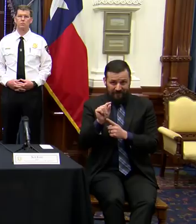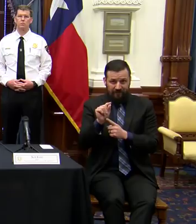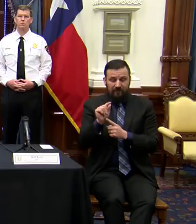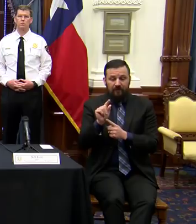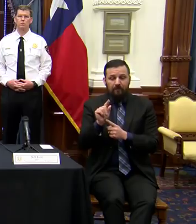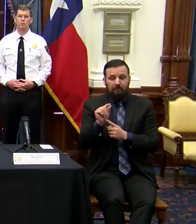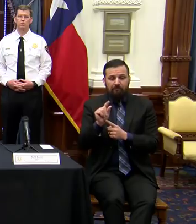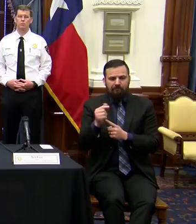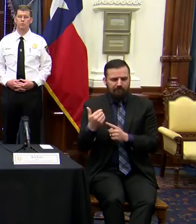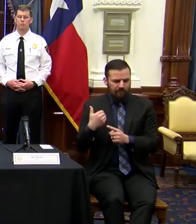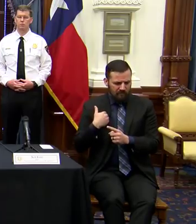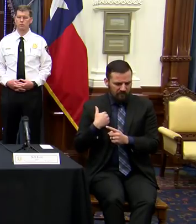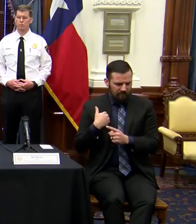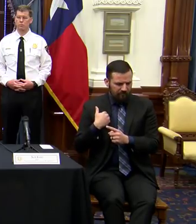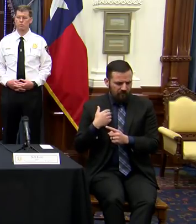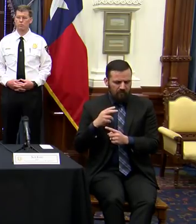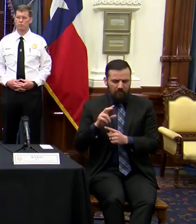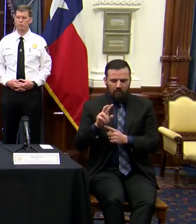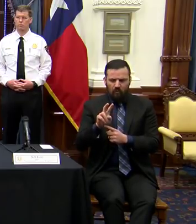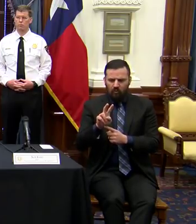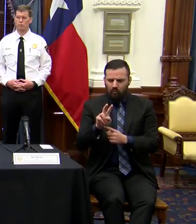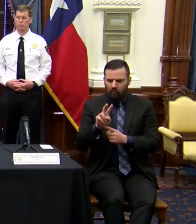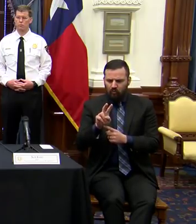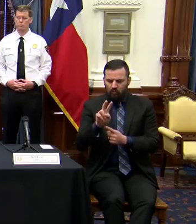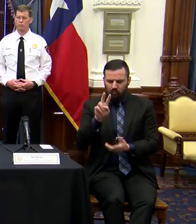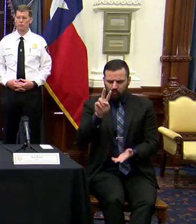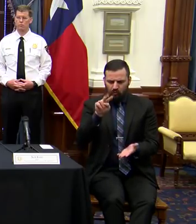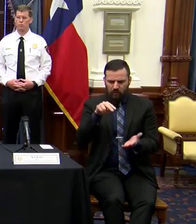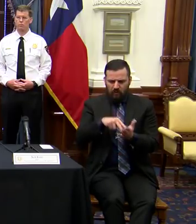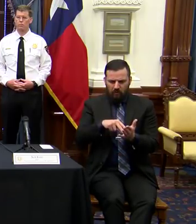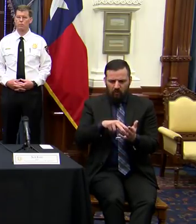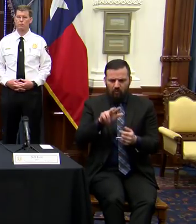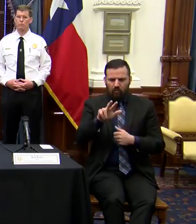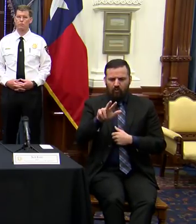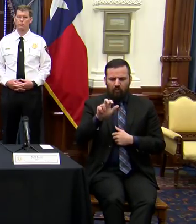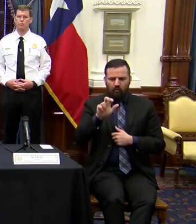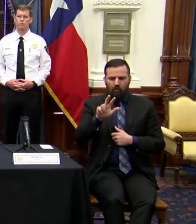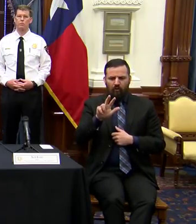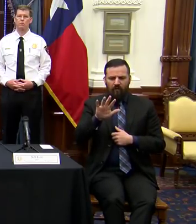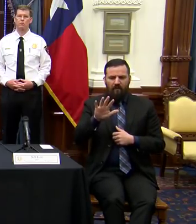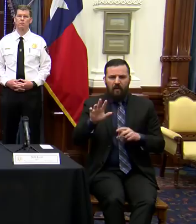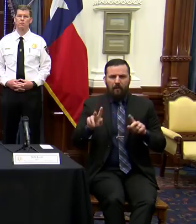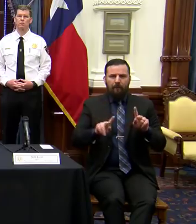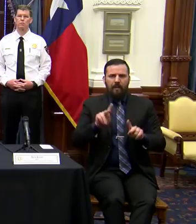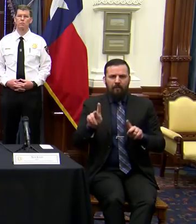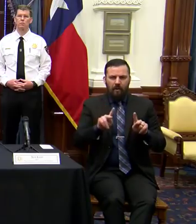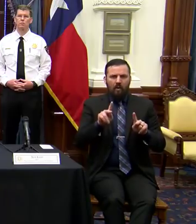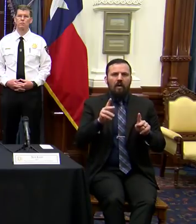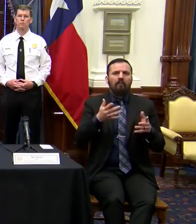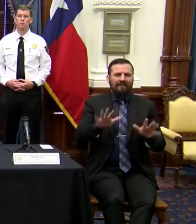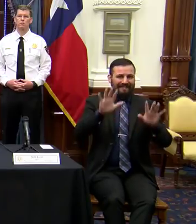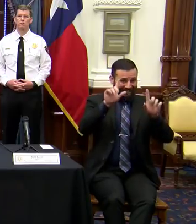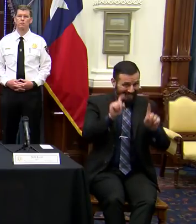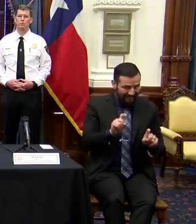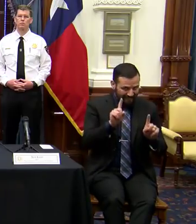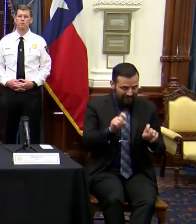2,335 people who had been tested.